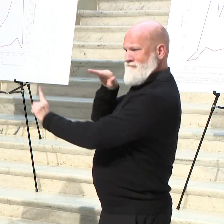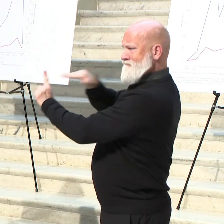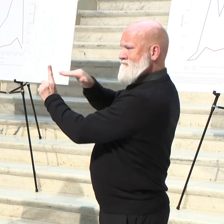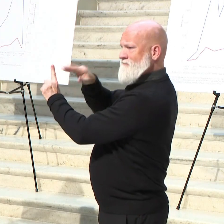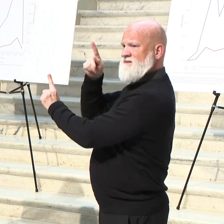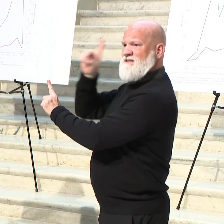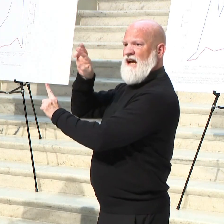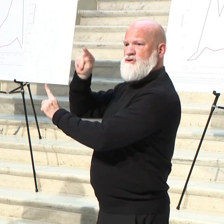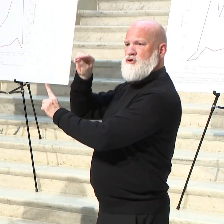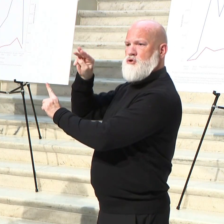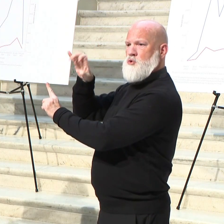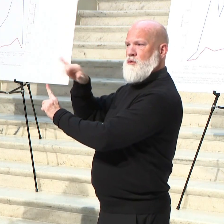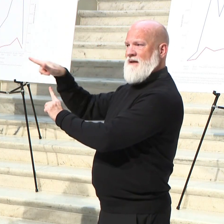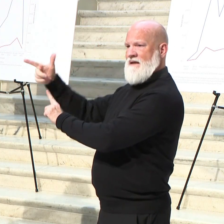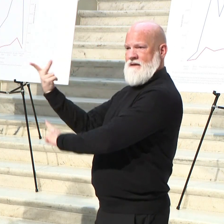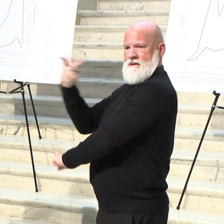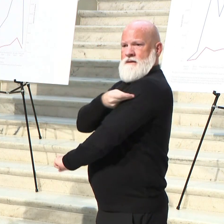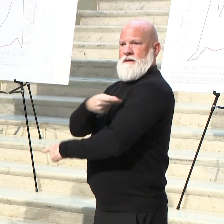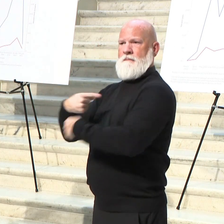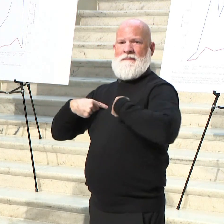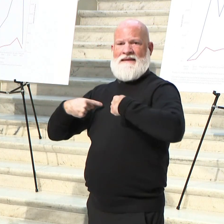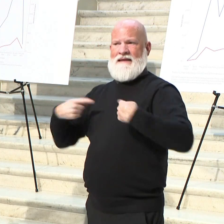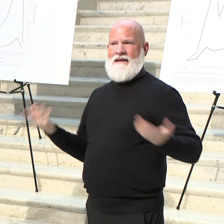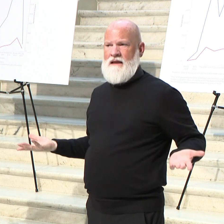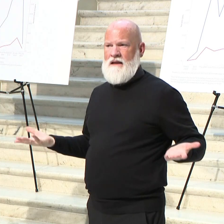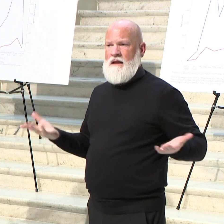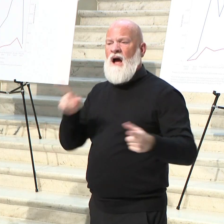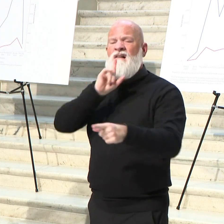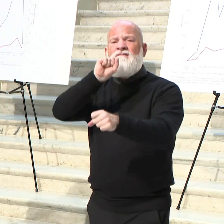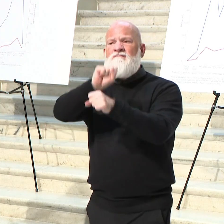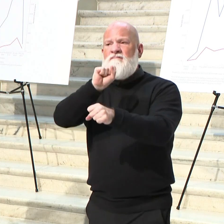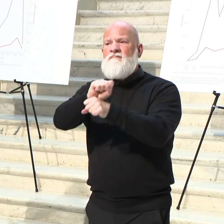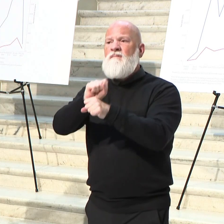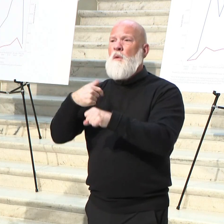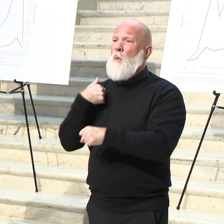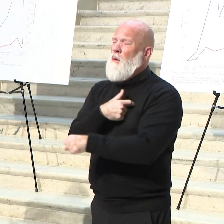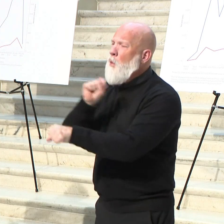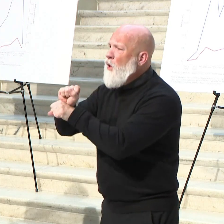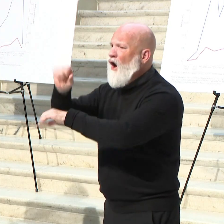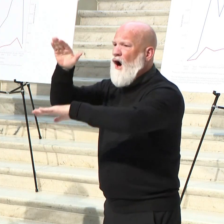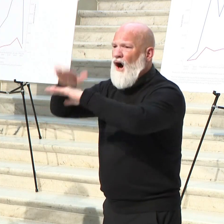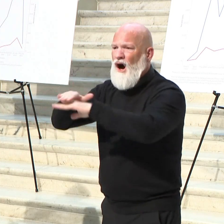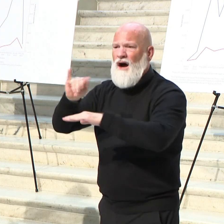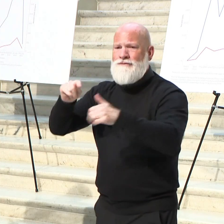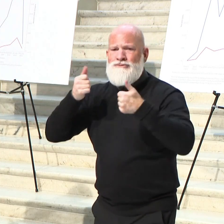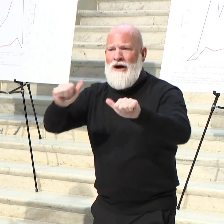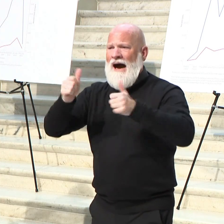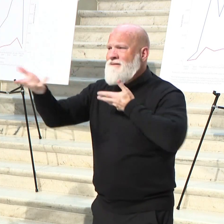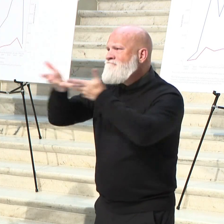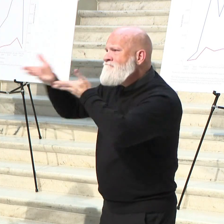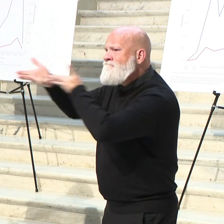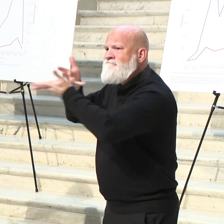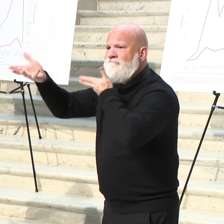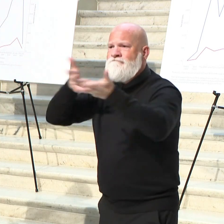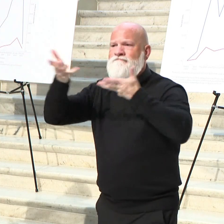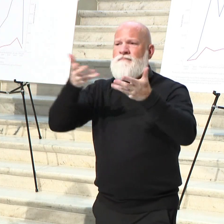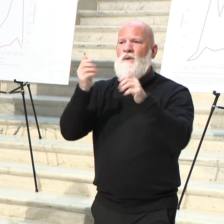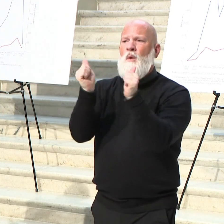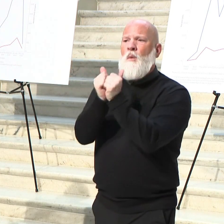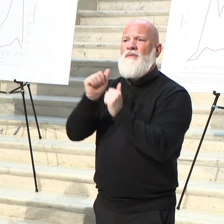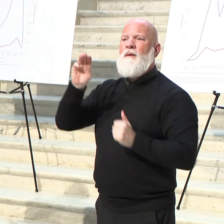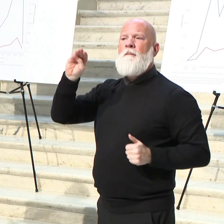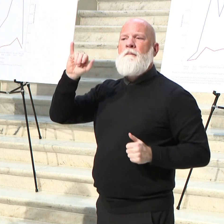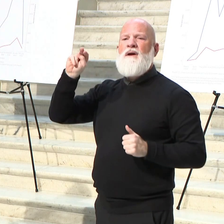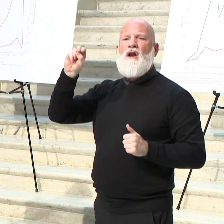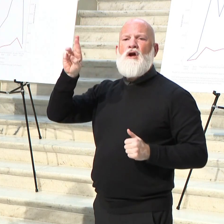But, you know, I mean, that is a real thing. We've been working on that very hard, certainly in our minority communities. I've talked with all the HBCU